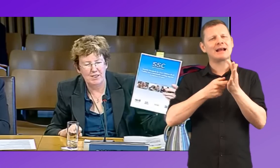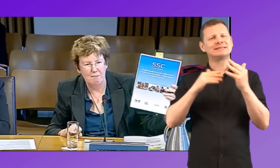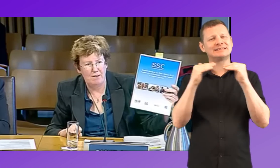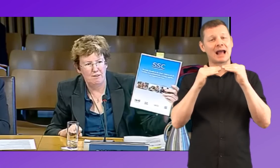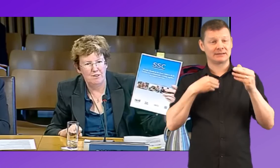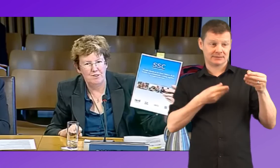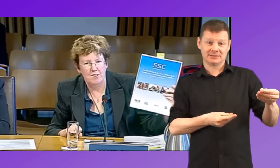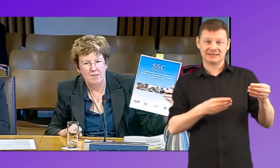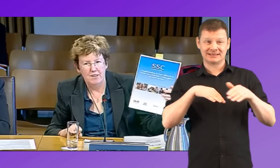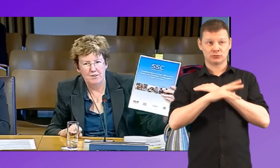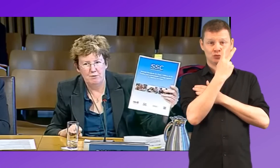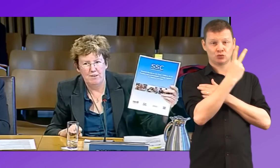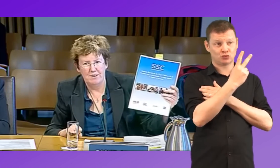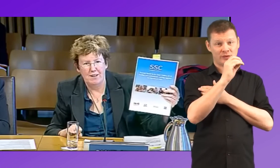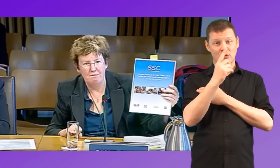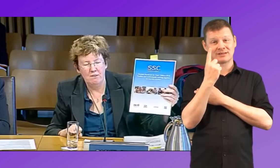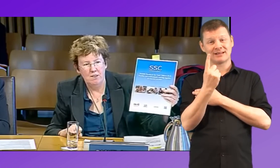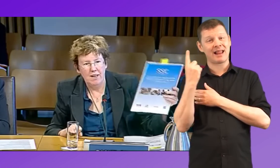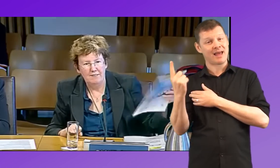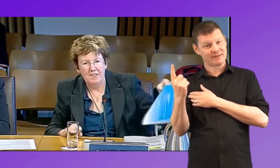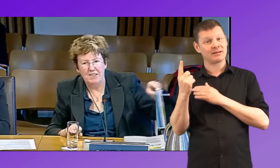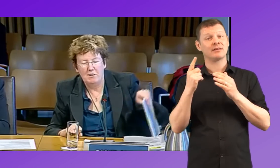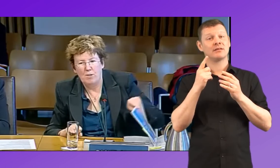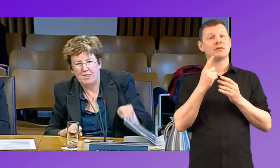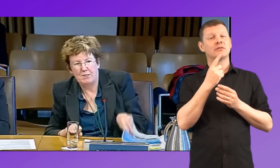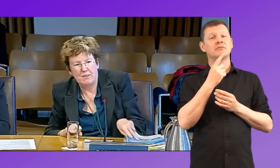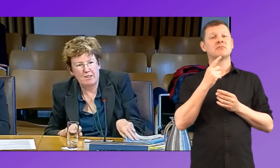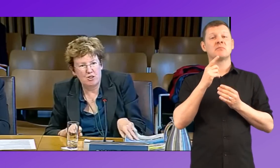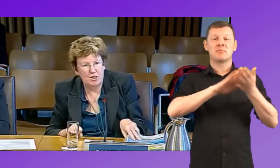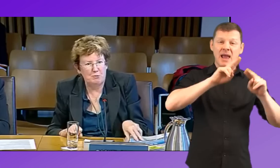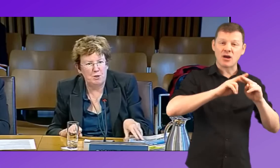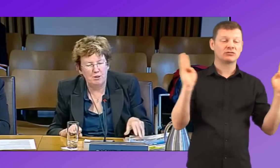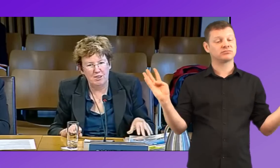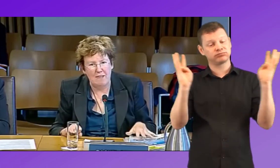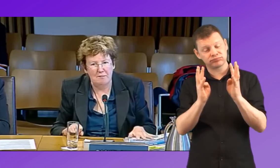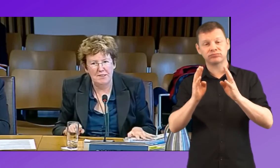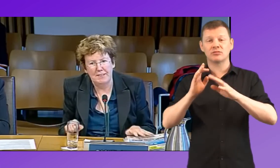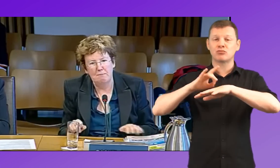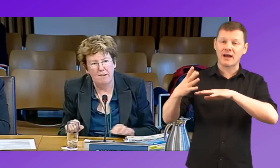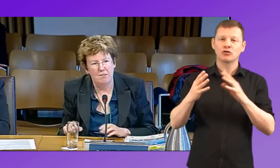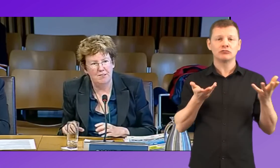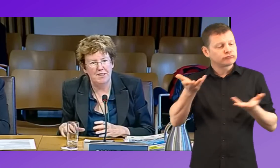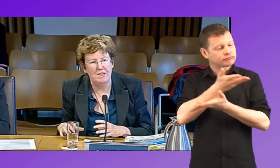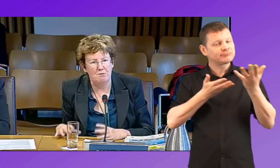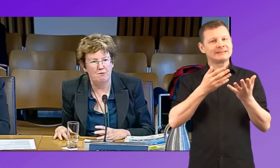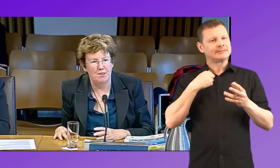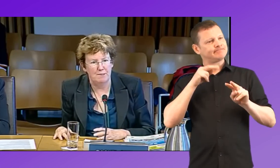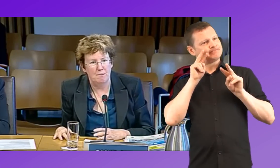and parents in 2011. And they set out ways that the agencies can work together, seeing the parents at the centre of the team.